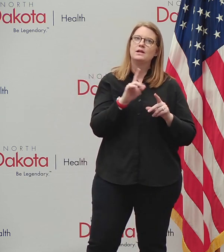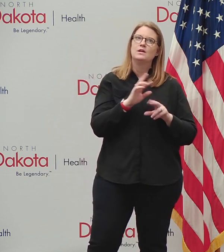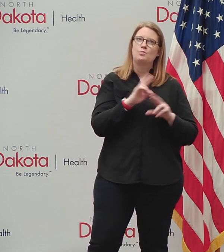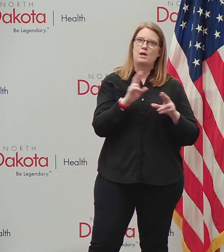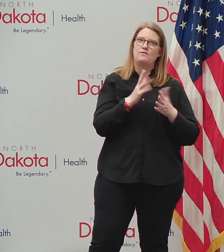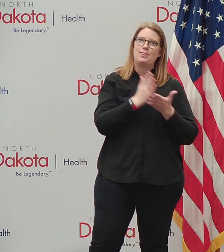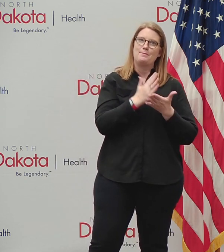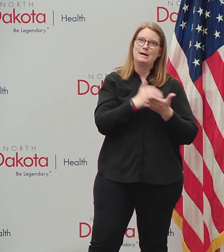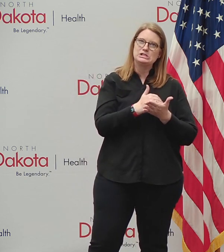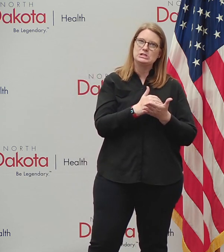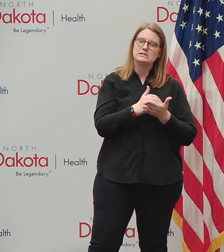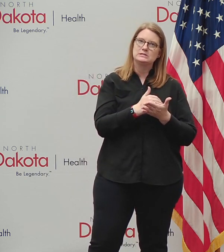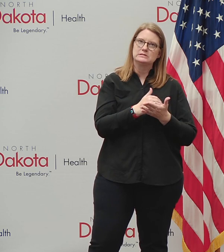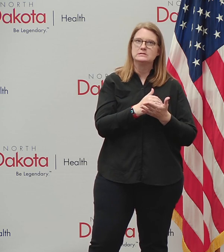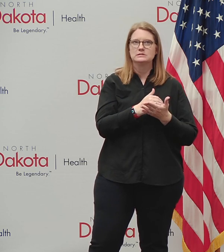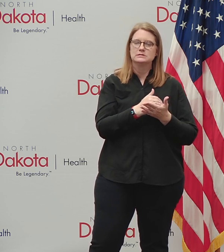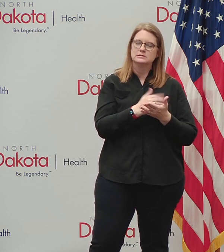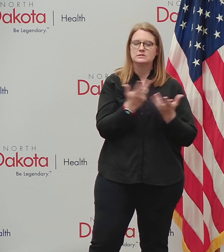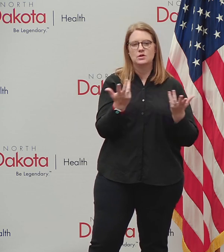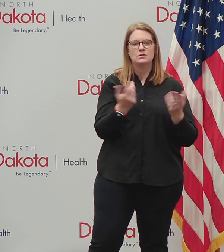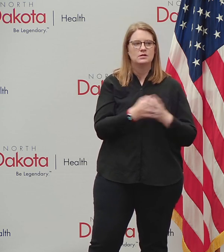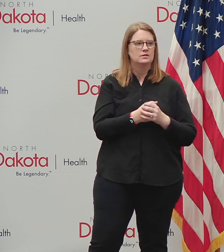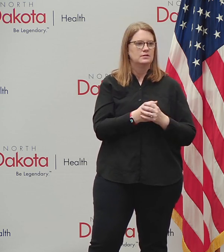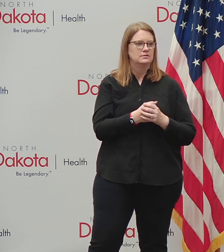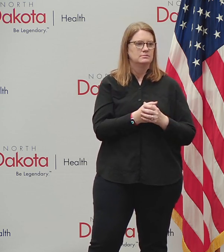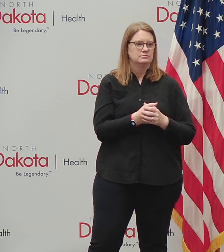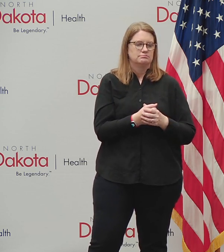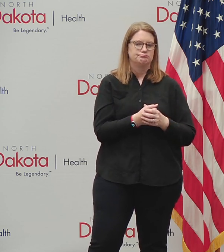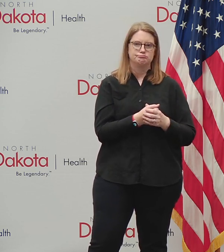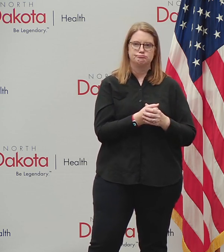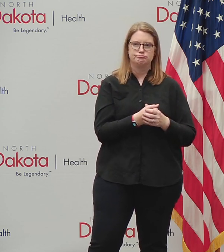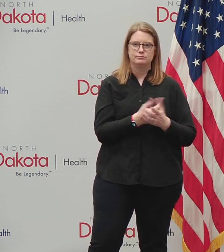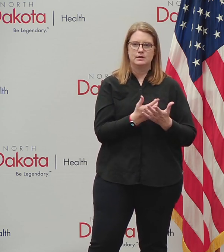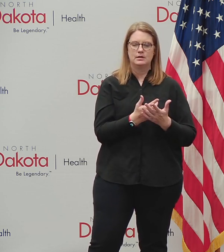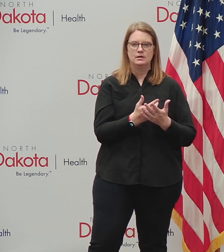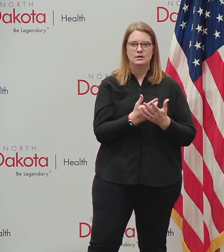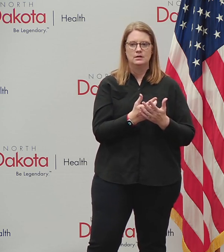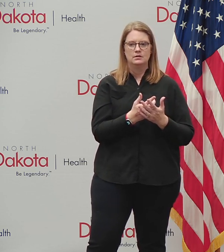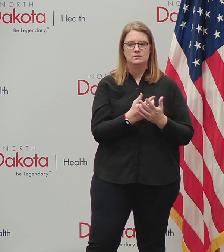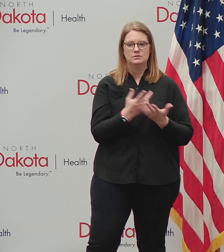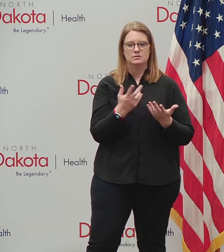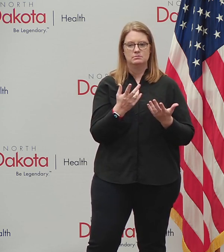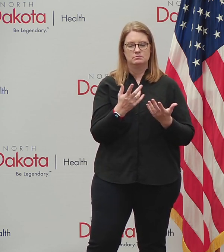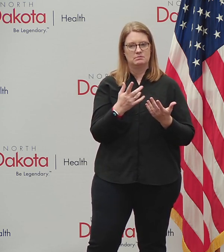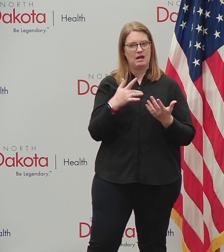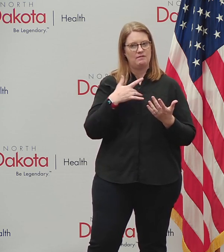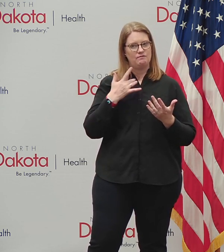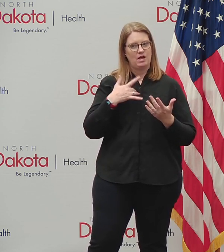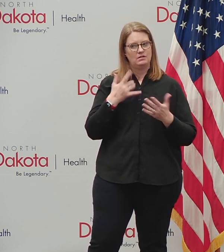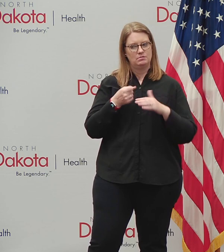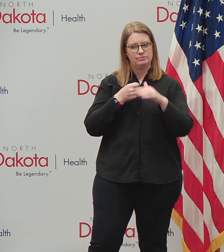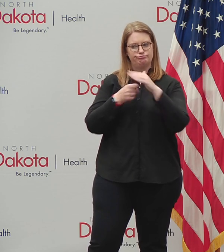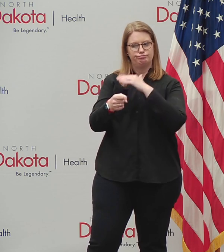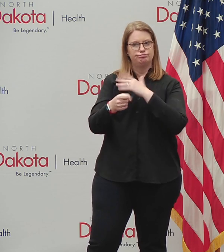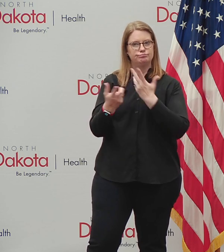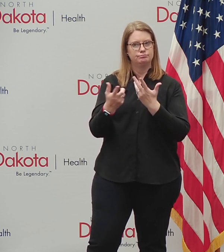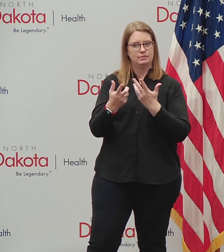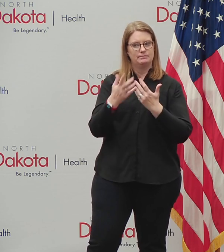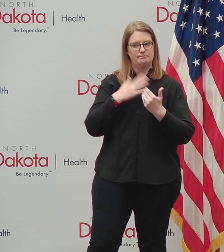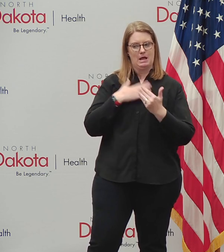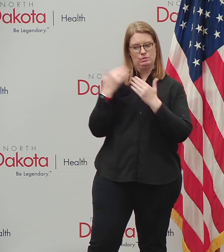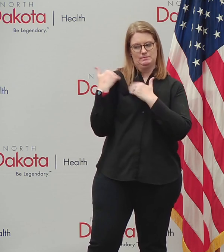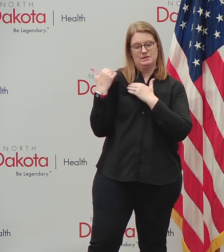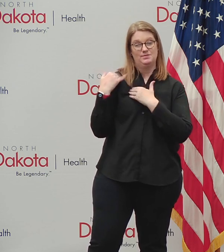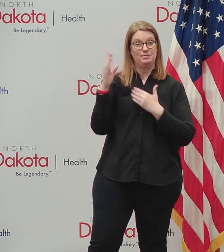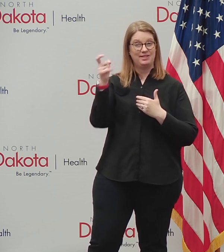the budget session. Uh, but this was just a, uh, uh, felt a obligation to fill my constitutional duties, uh, in the government. The governor's office.